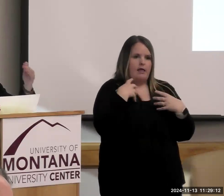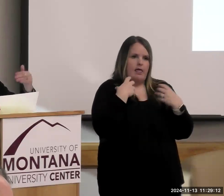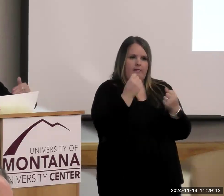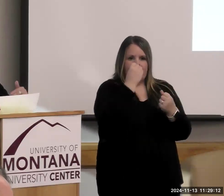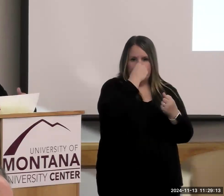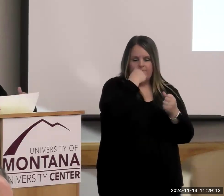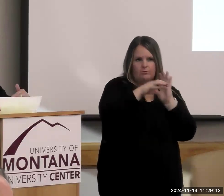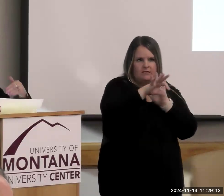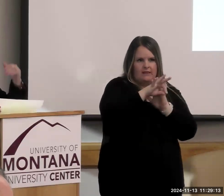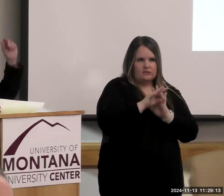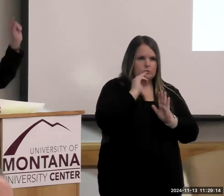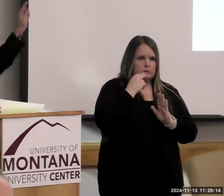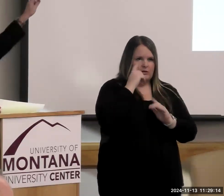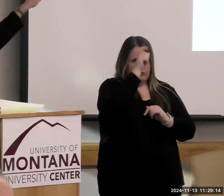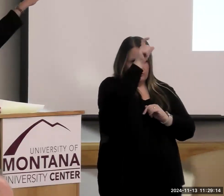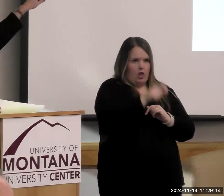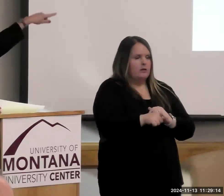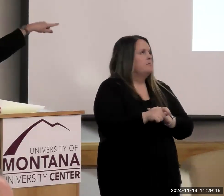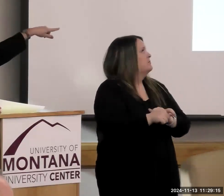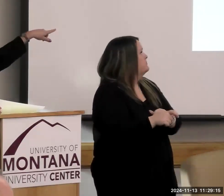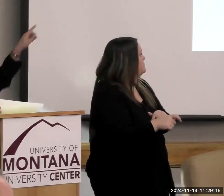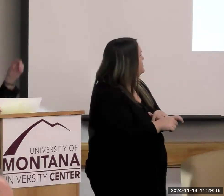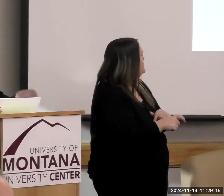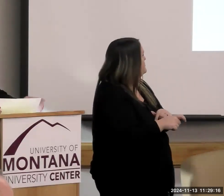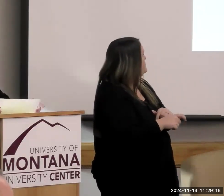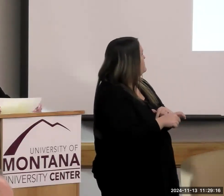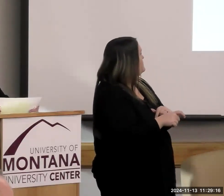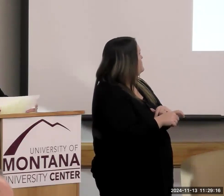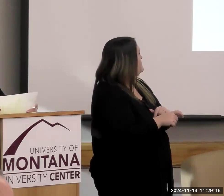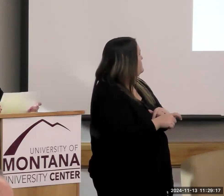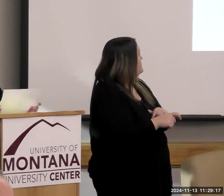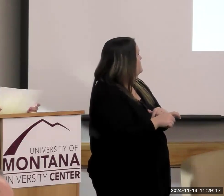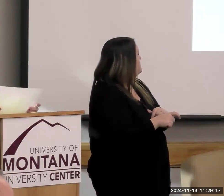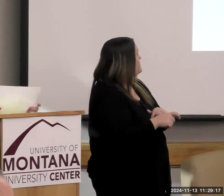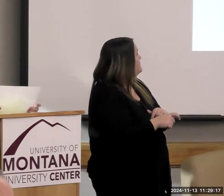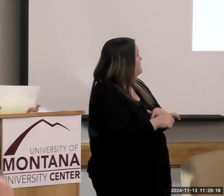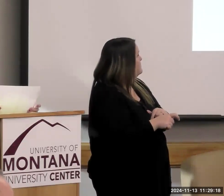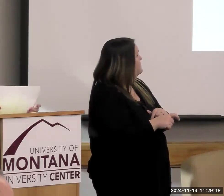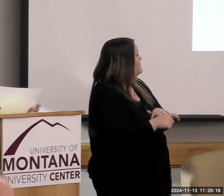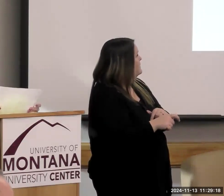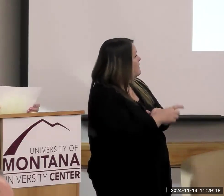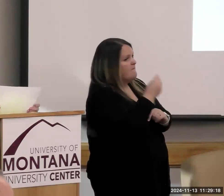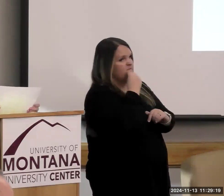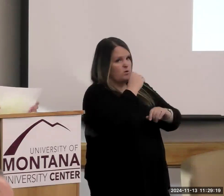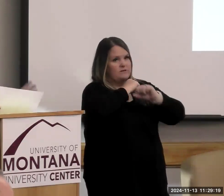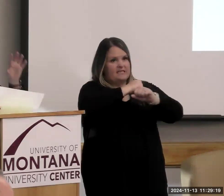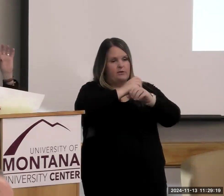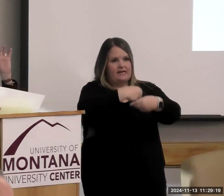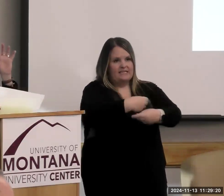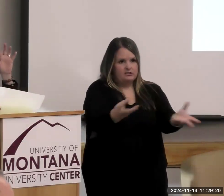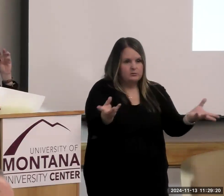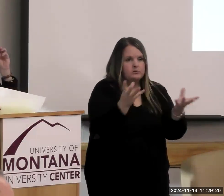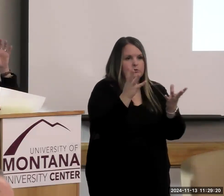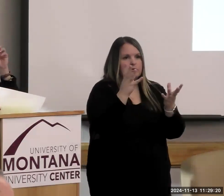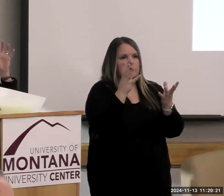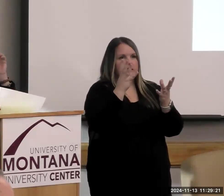in that first column, as you go down the far right of the page. And food security and distribution, and we've kind of put